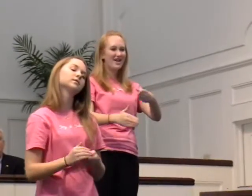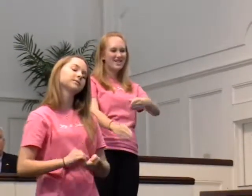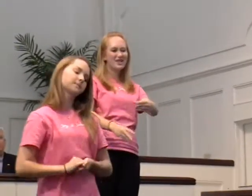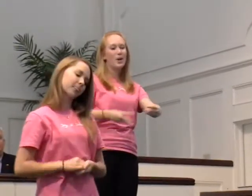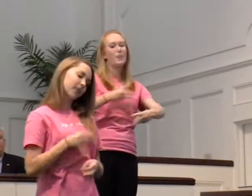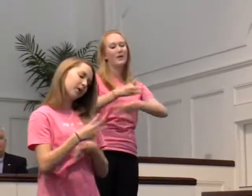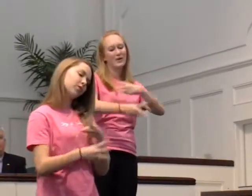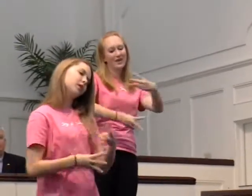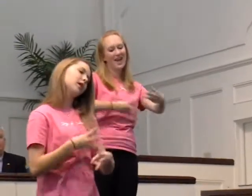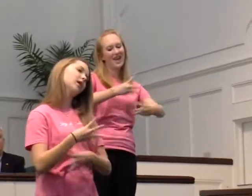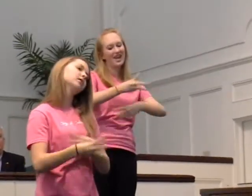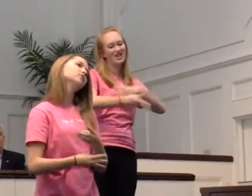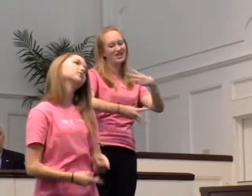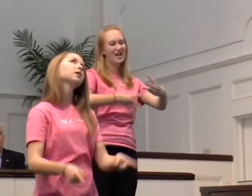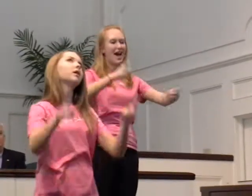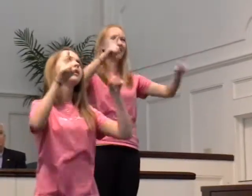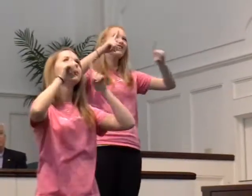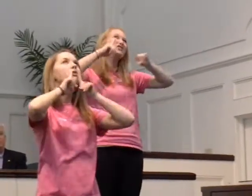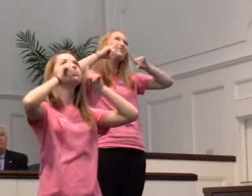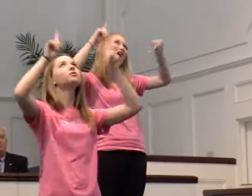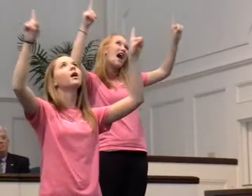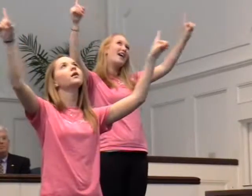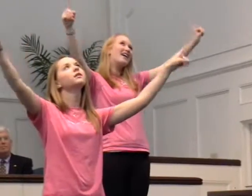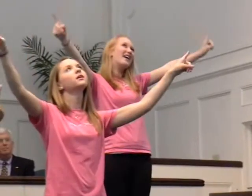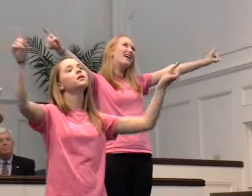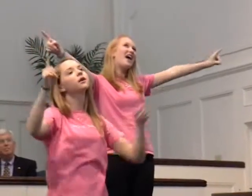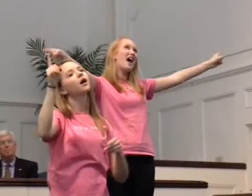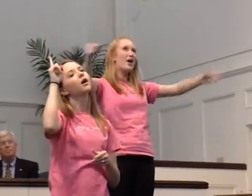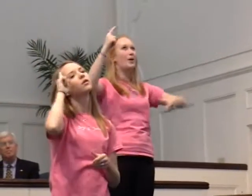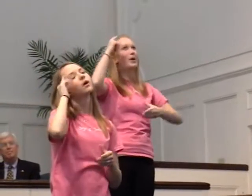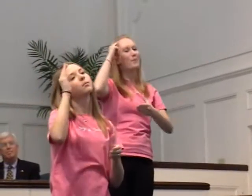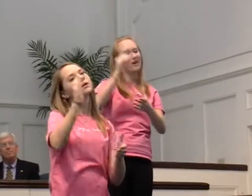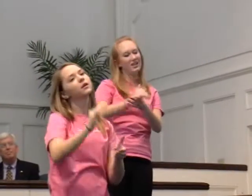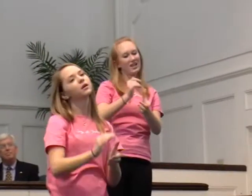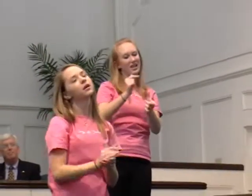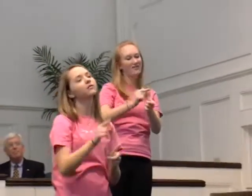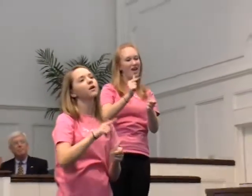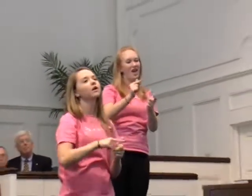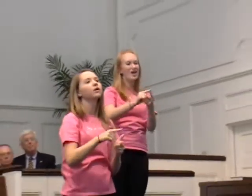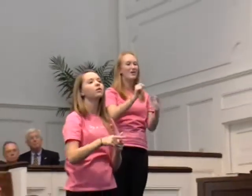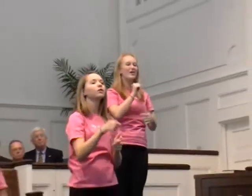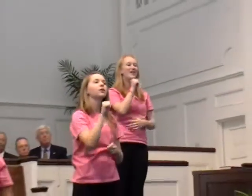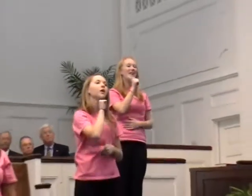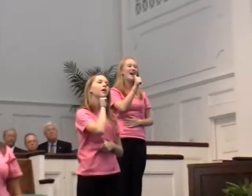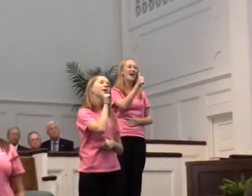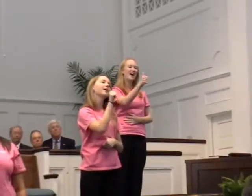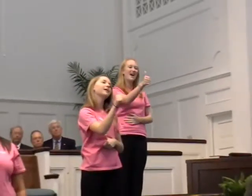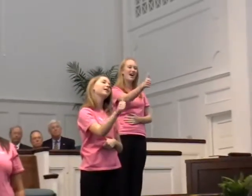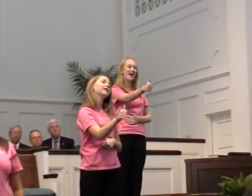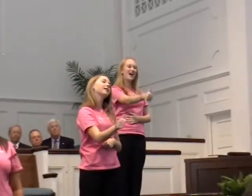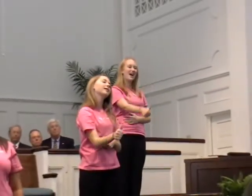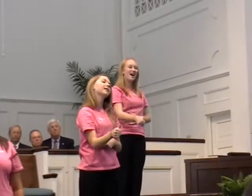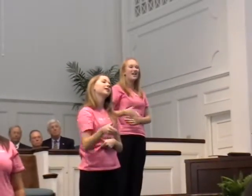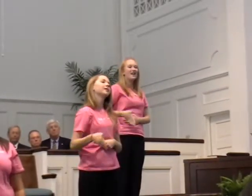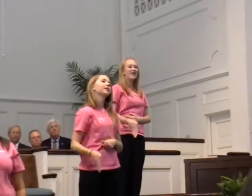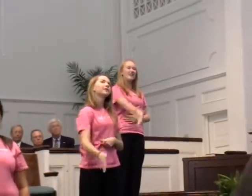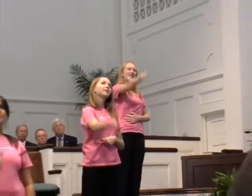Creation is crying out, believe it or not,